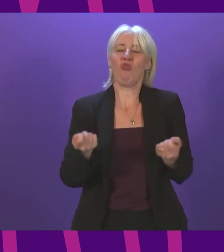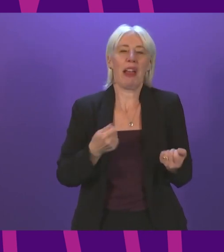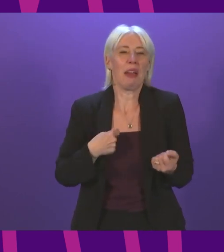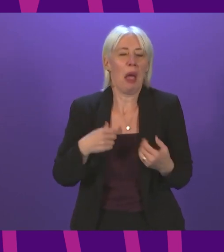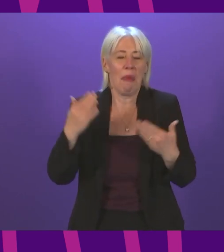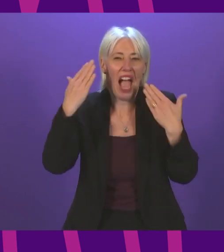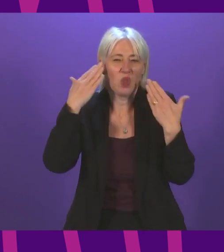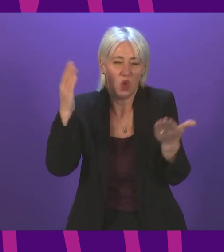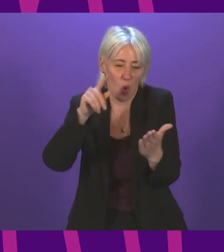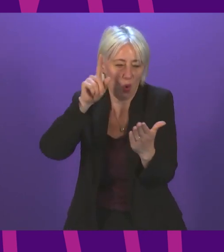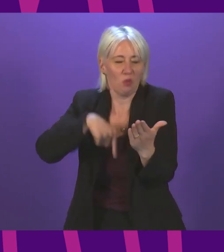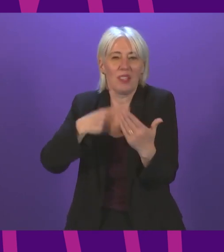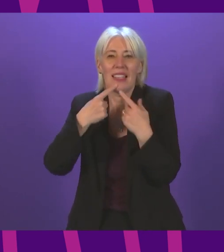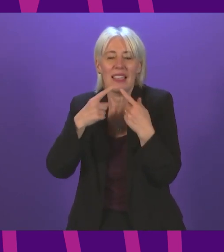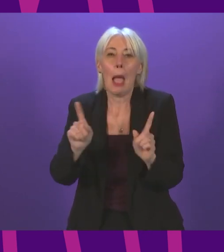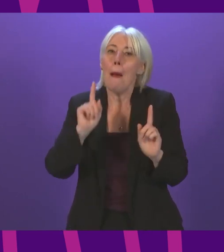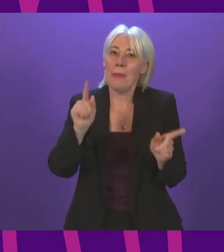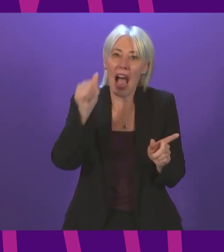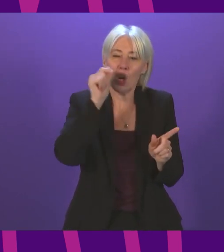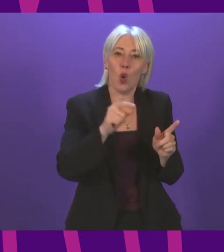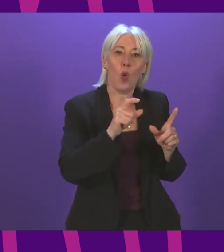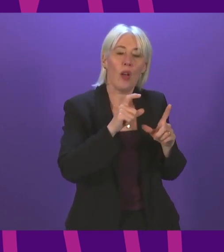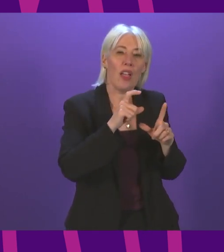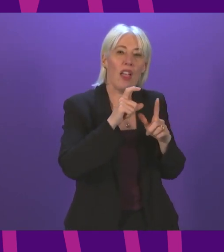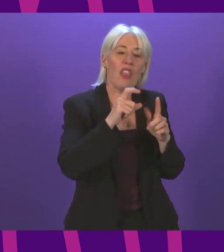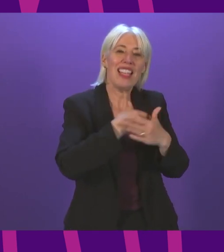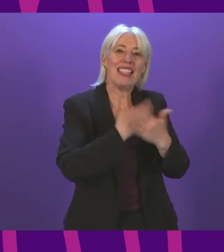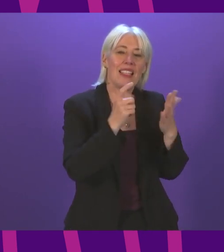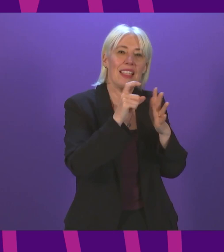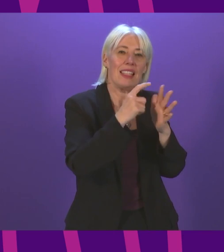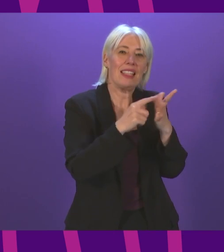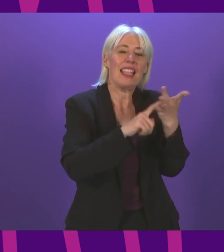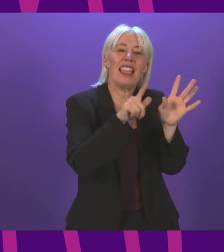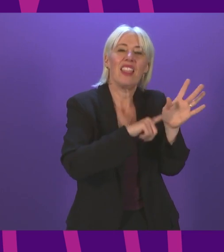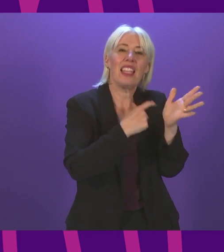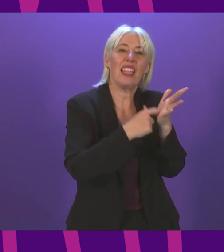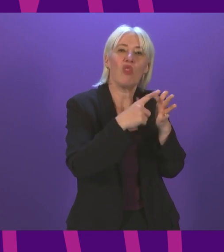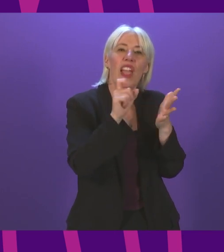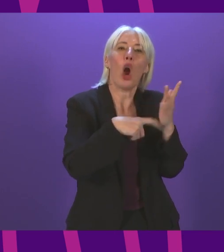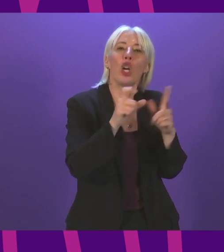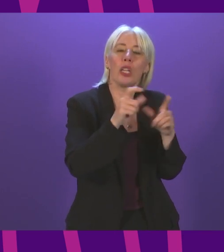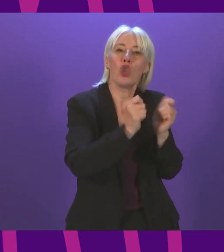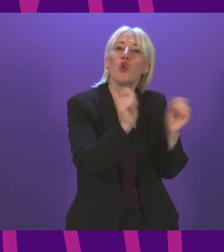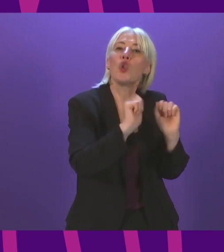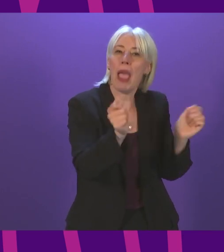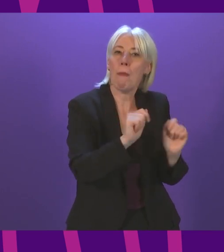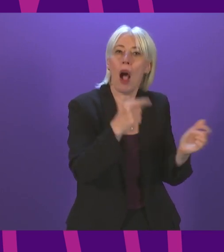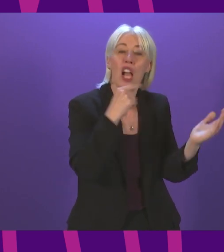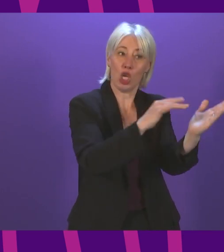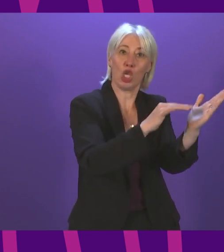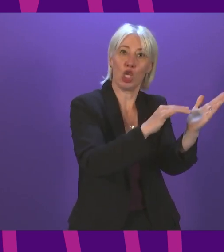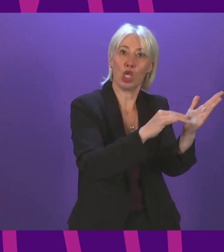of the significant references made in the daily records to what I expect we are about to hear from the Cabinet Secretary.